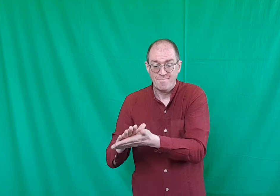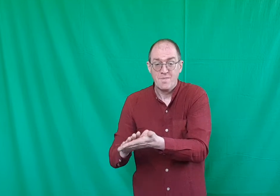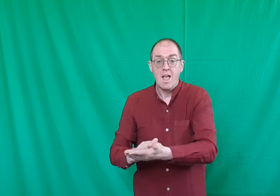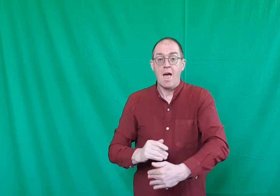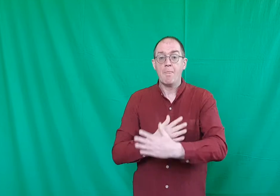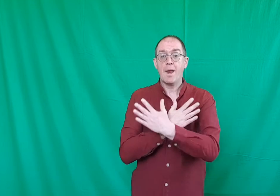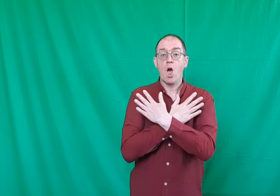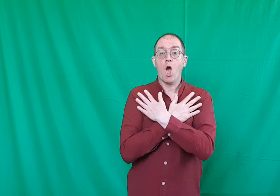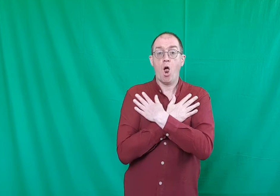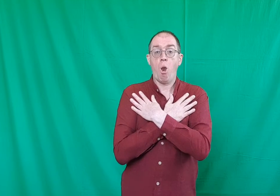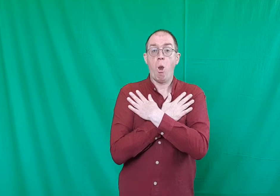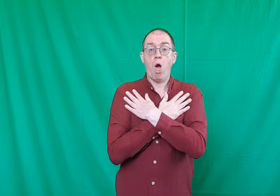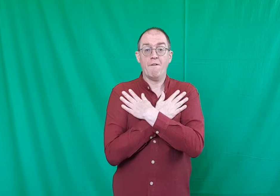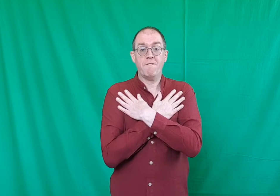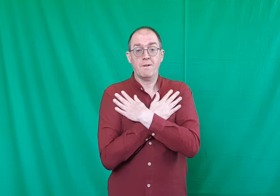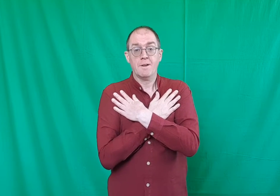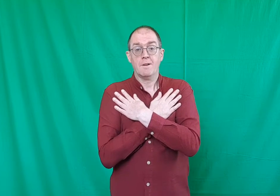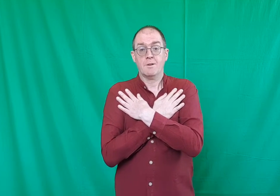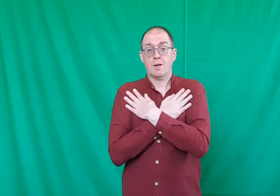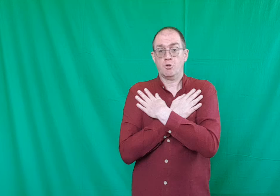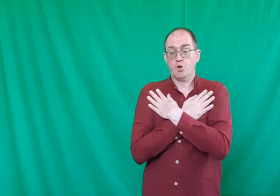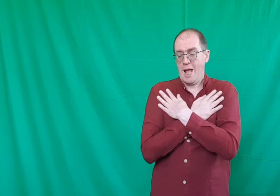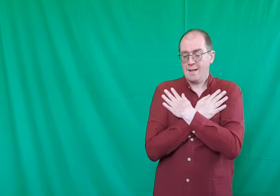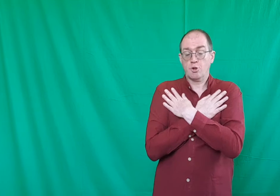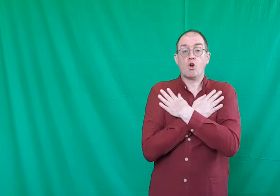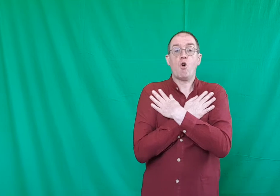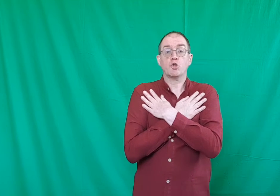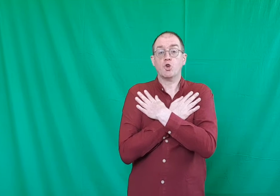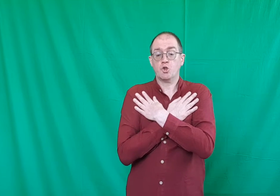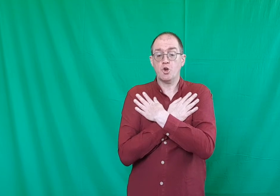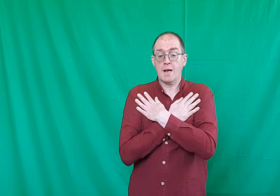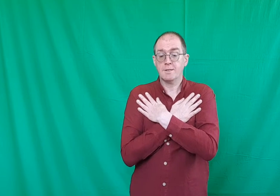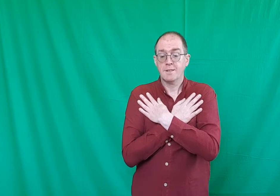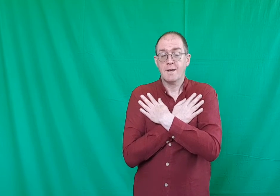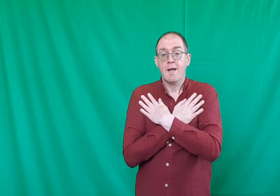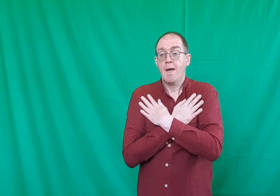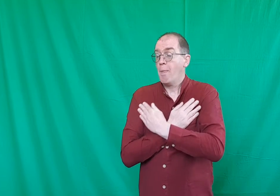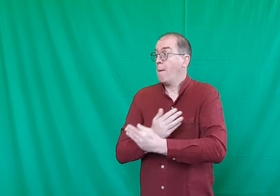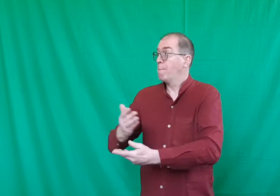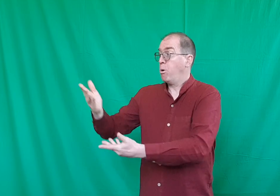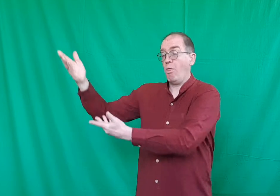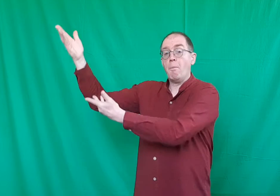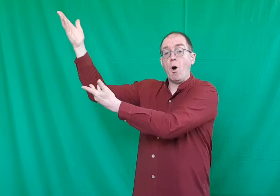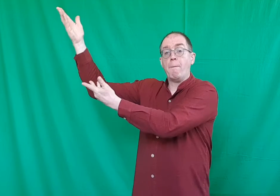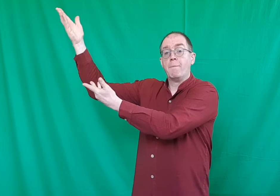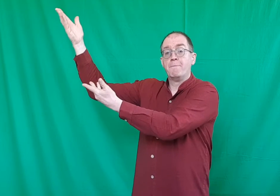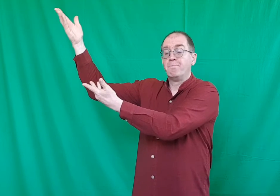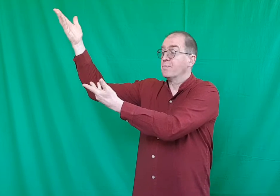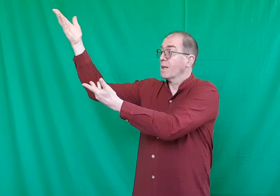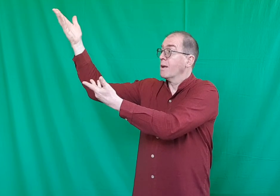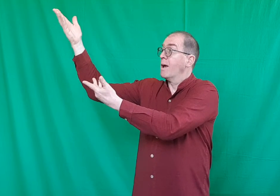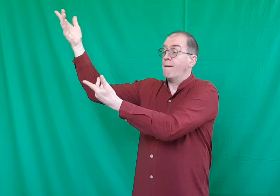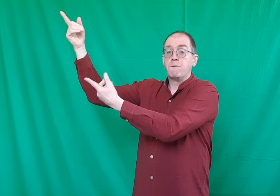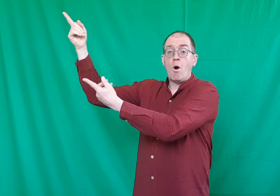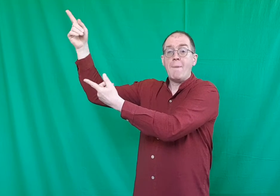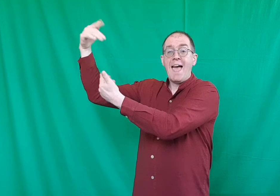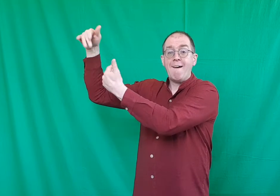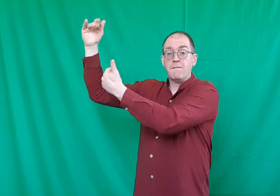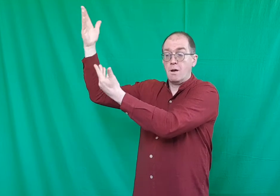And then love. And just hands across your chair. And then put them up. And from heaven,